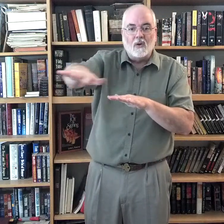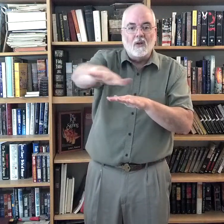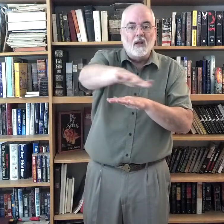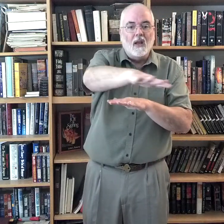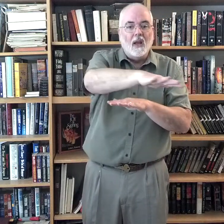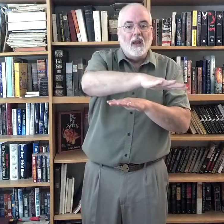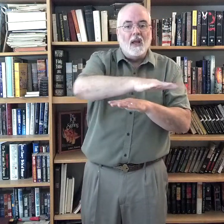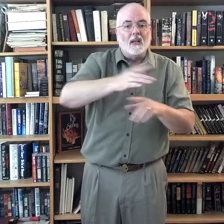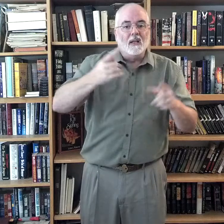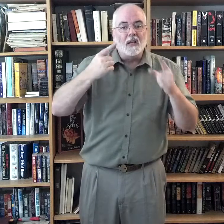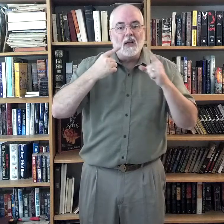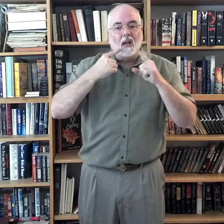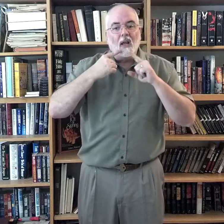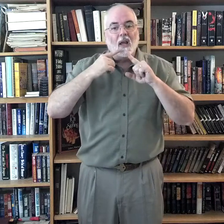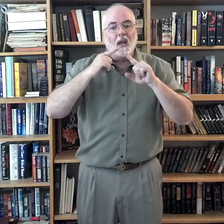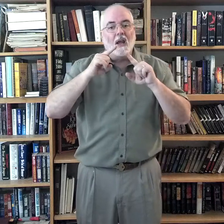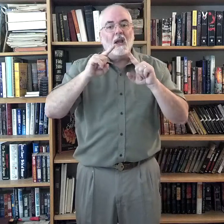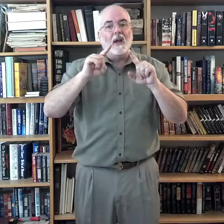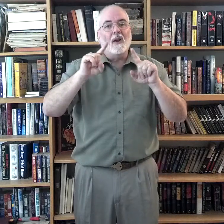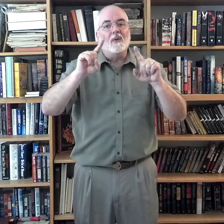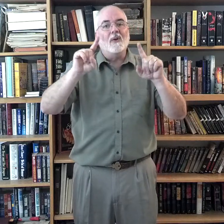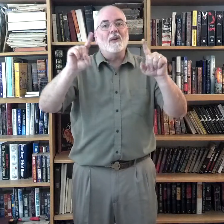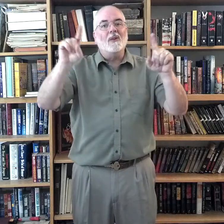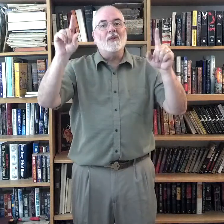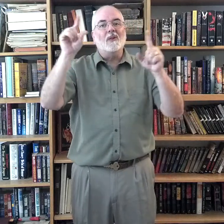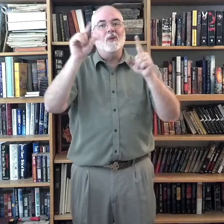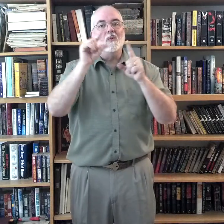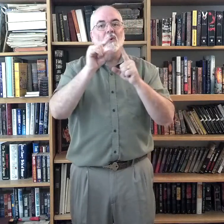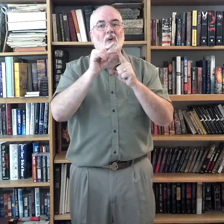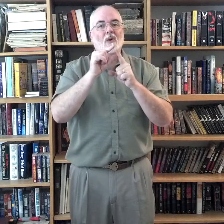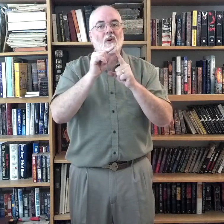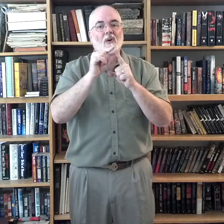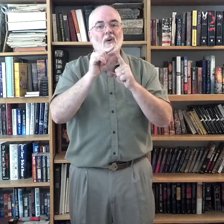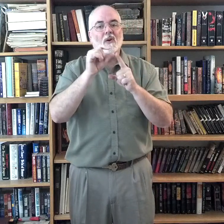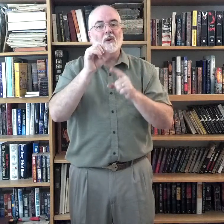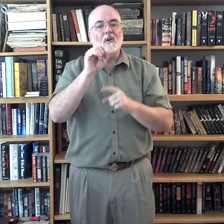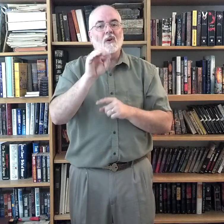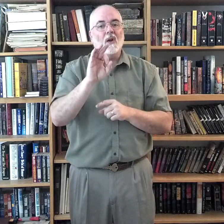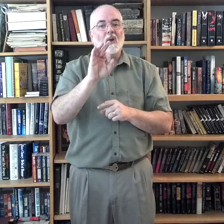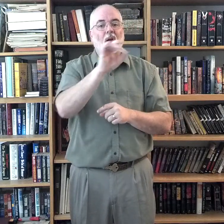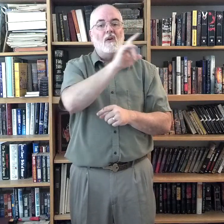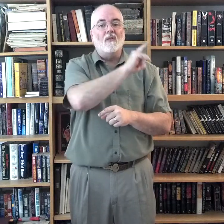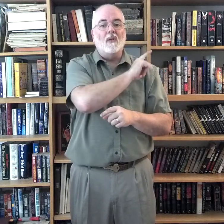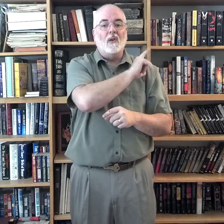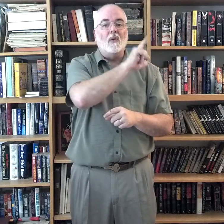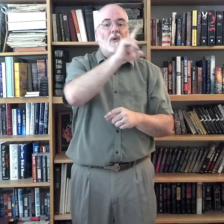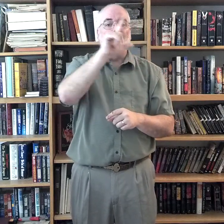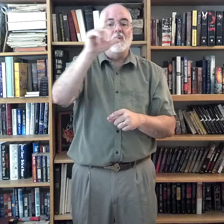declaring the word of the Lord.